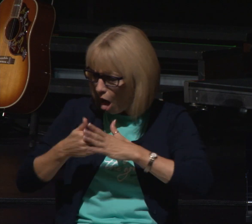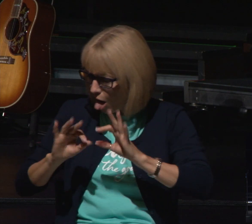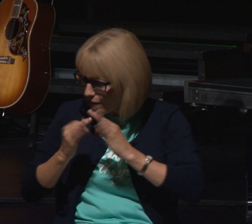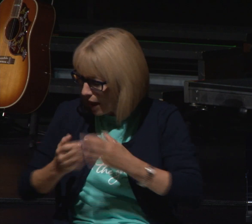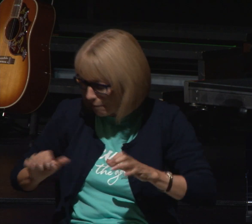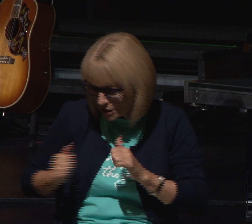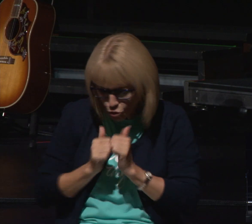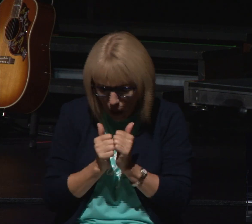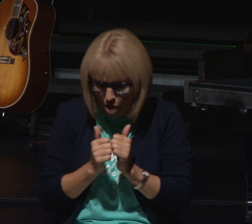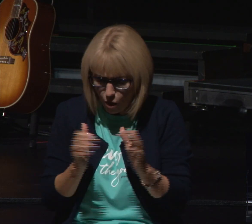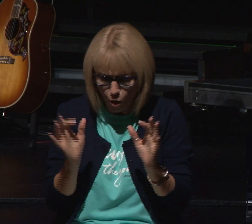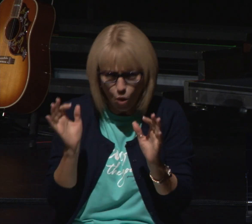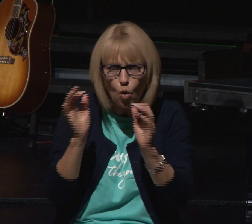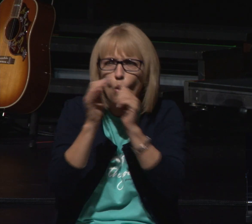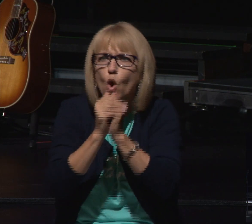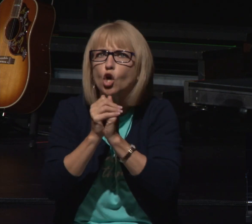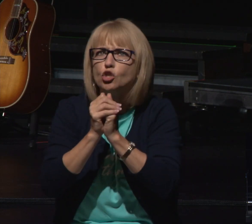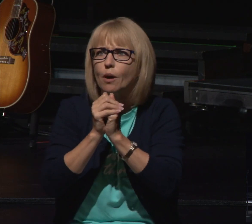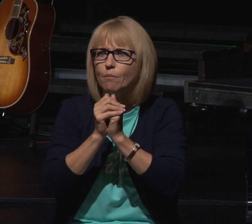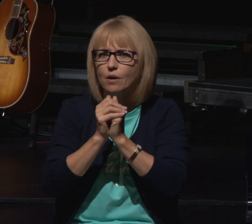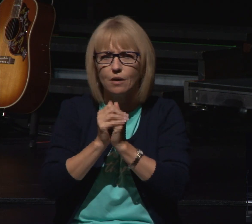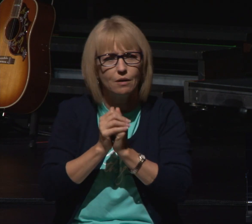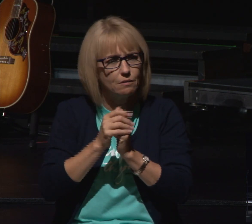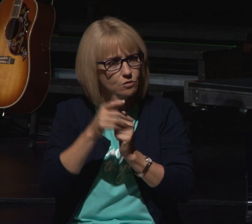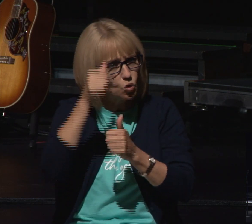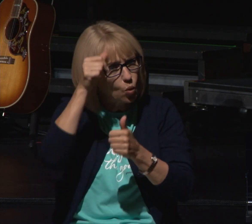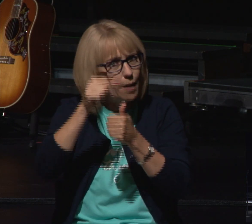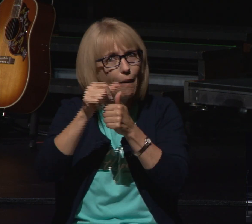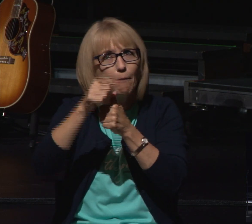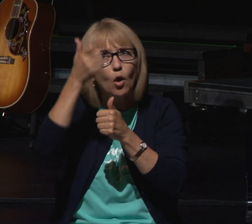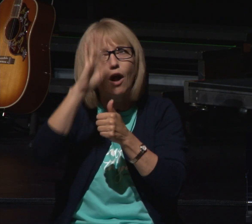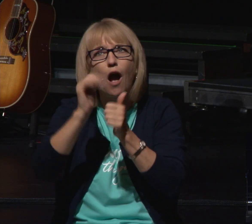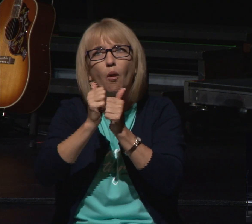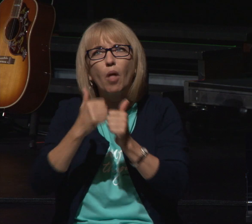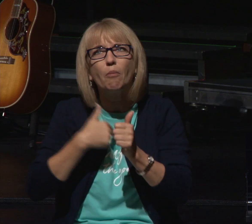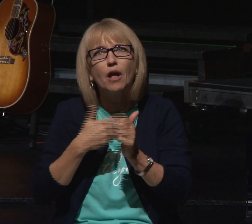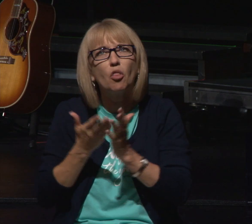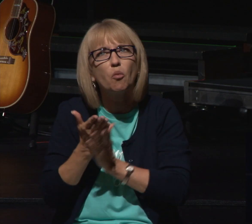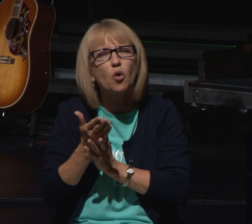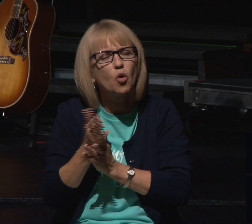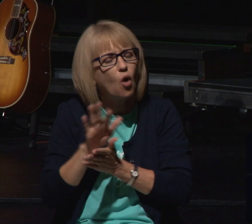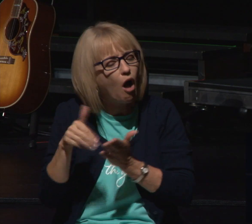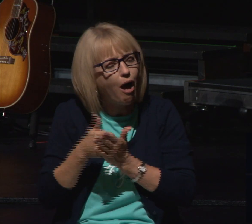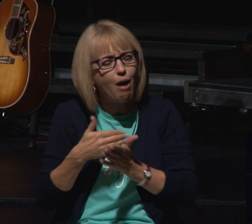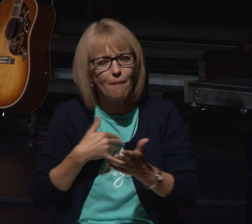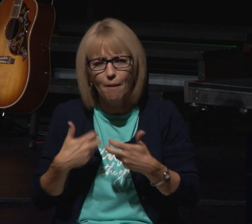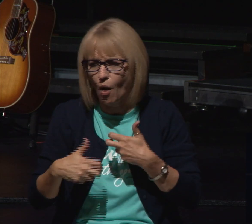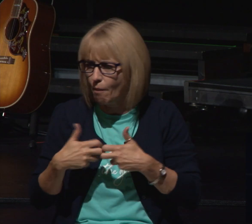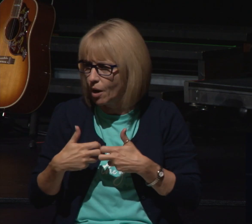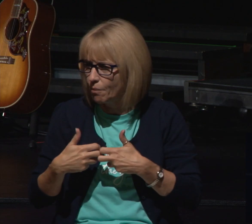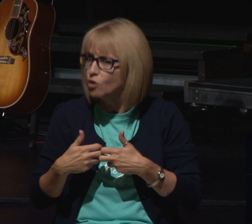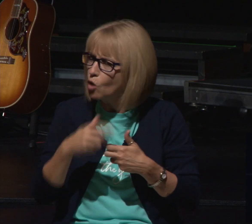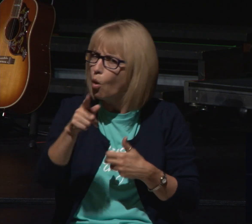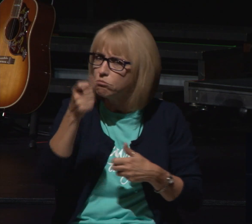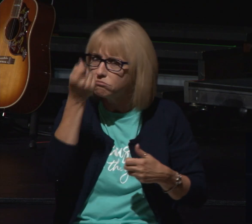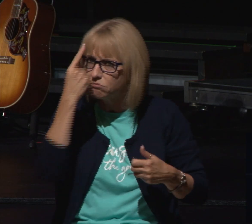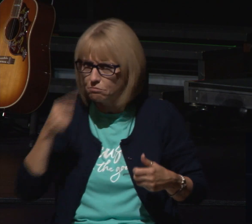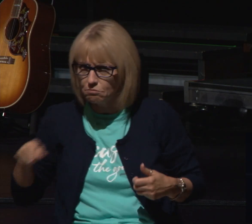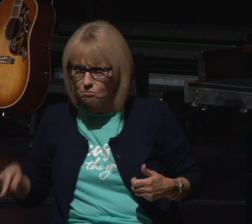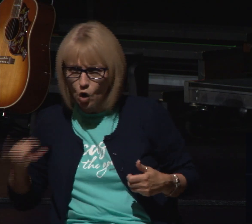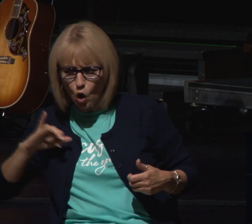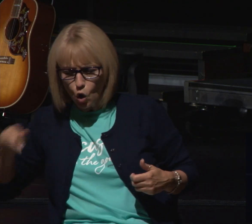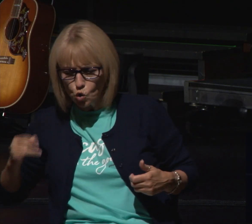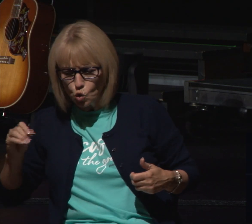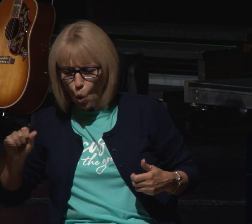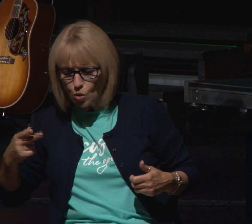god and he's saying god is always with me in times of distress and no doubt jacob would have told his